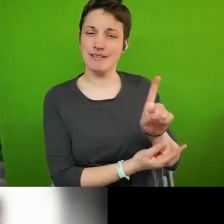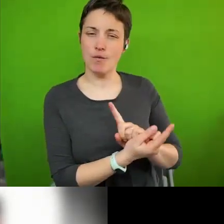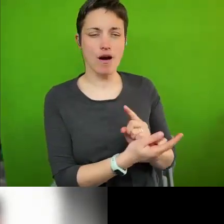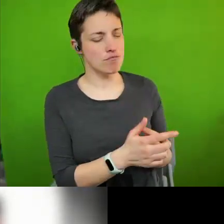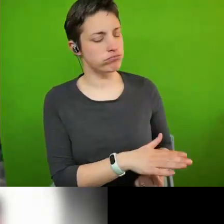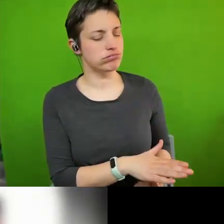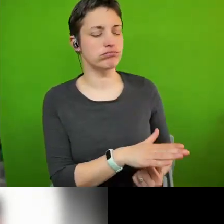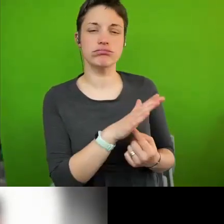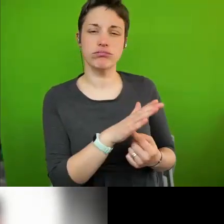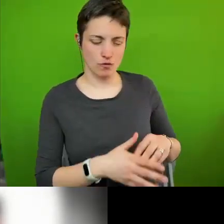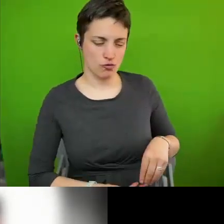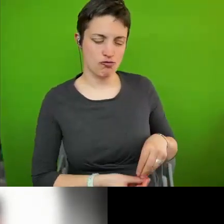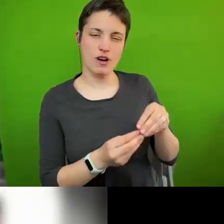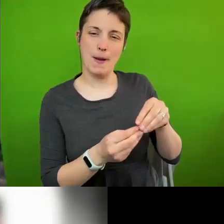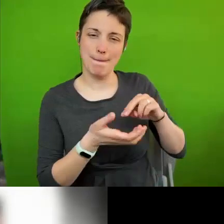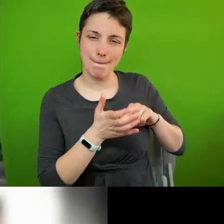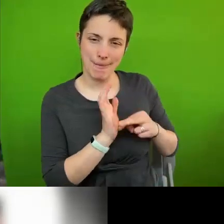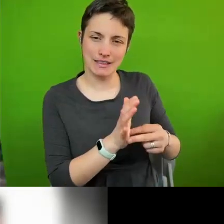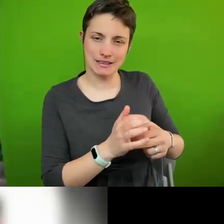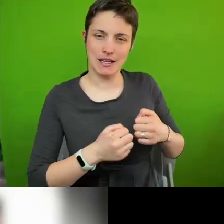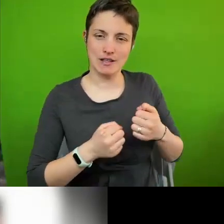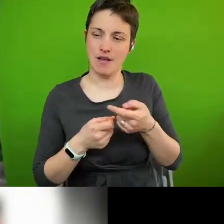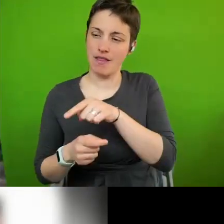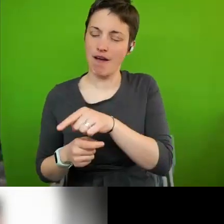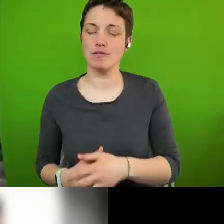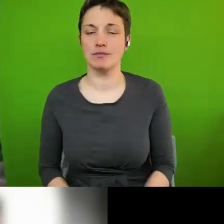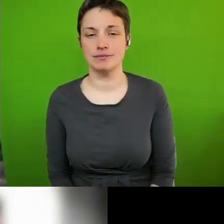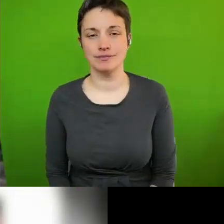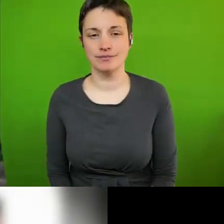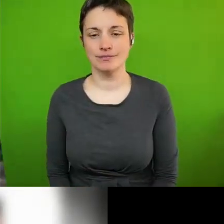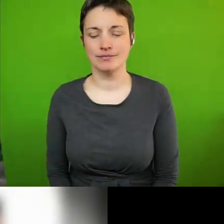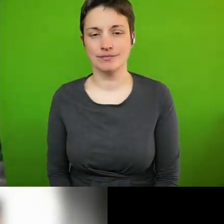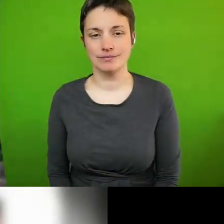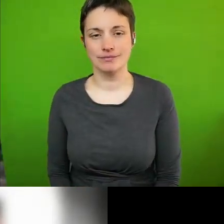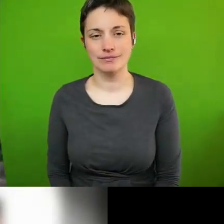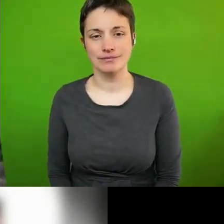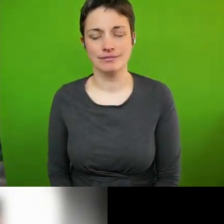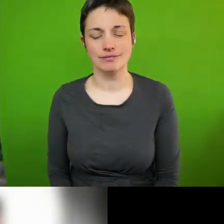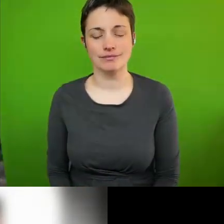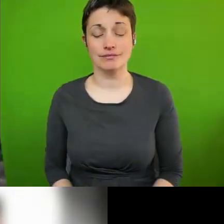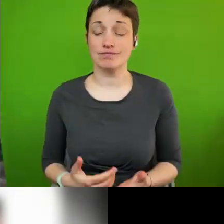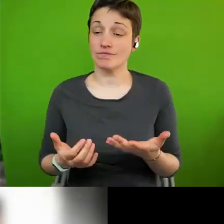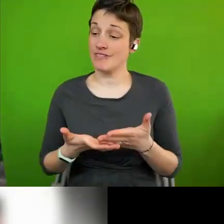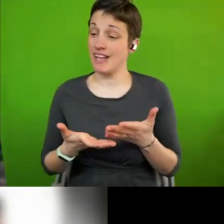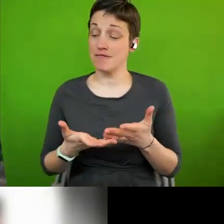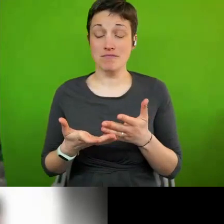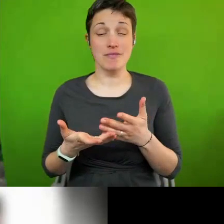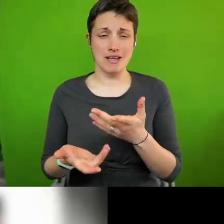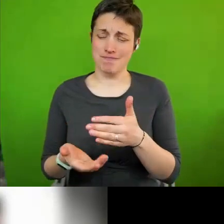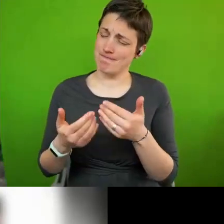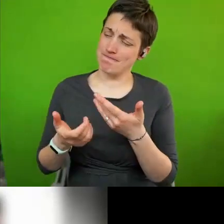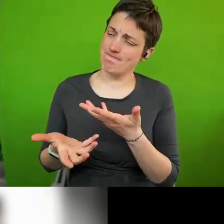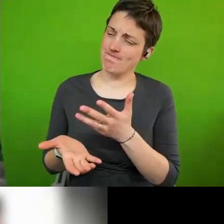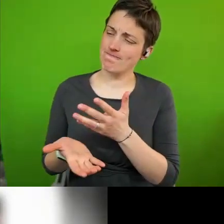within the city after our own declaration. It's no exaggeration to say that Graz as a